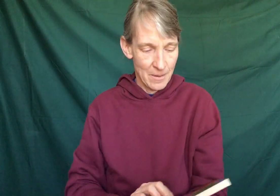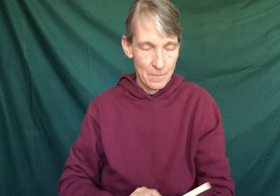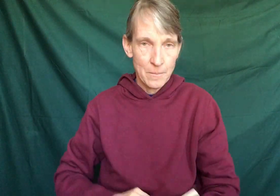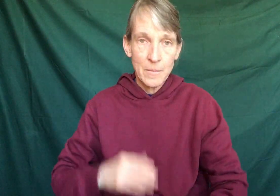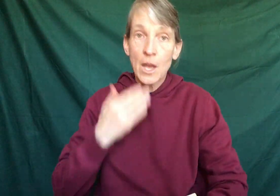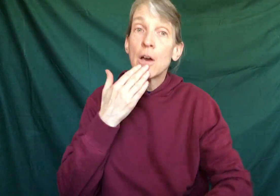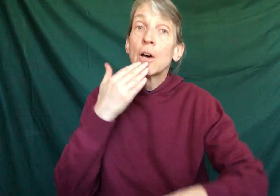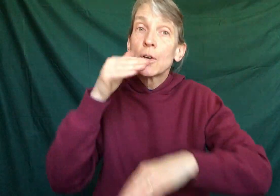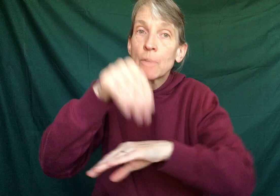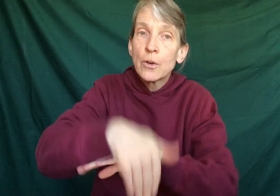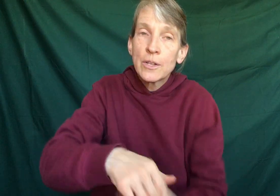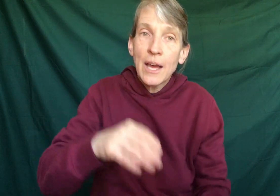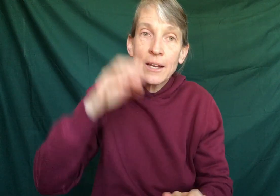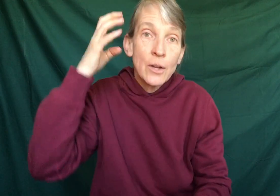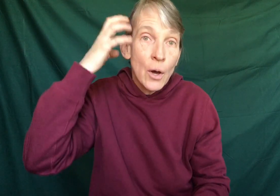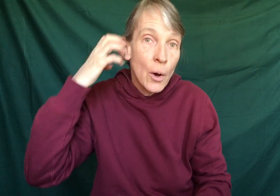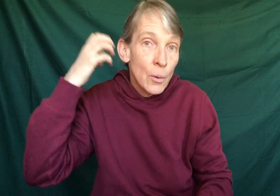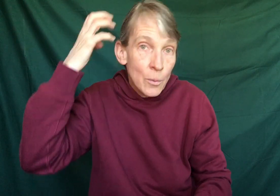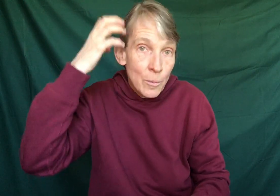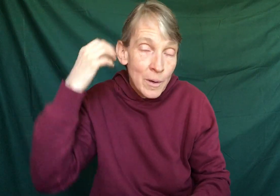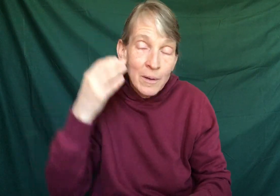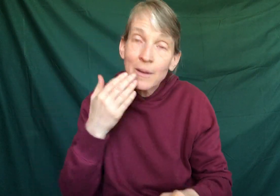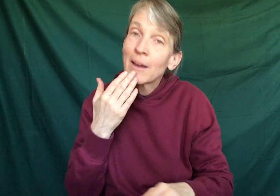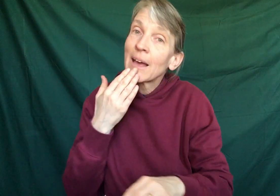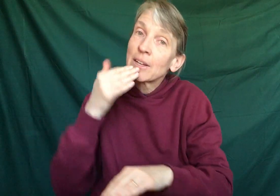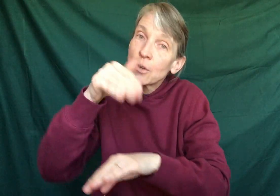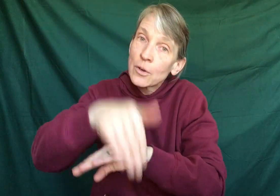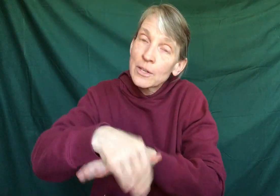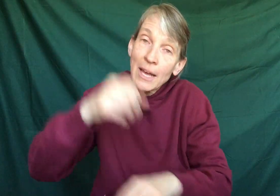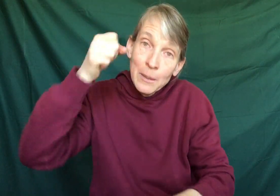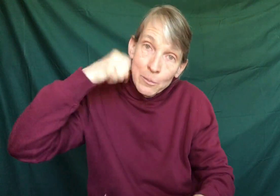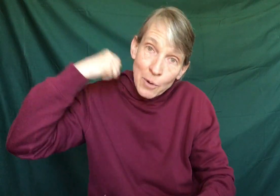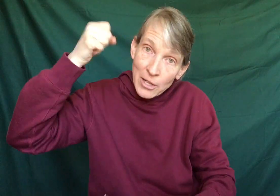Good night comb. And good night brush.